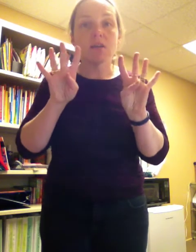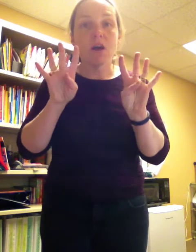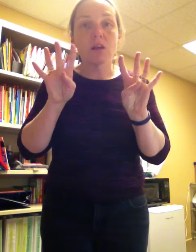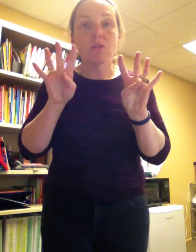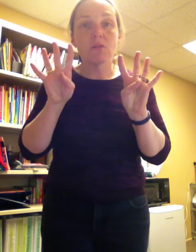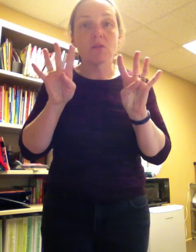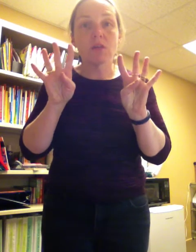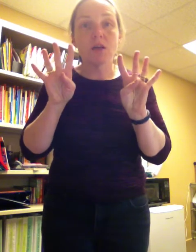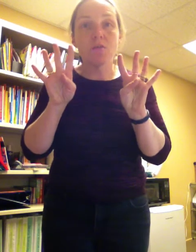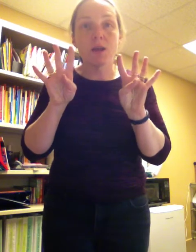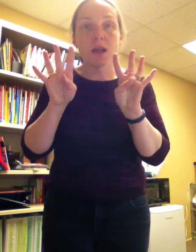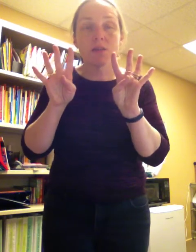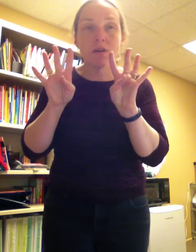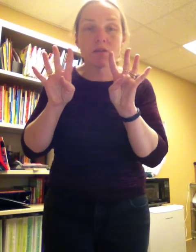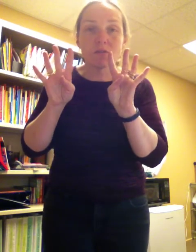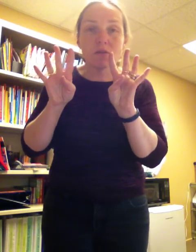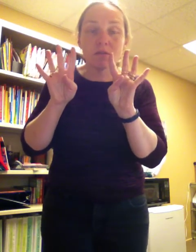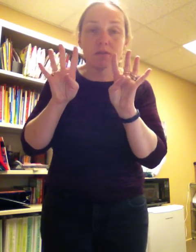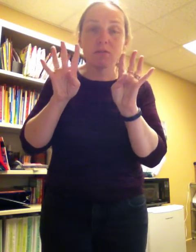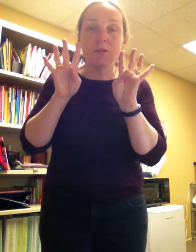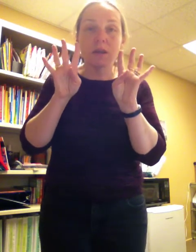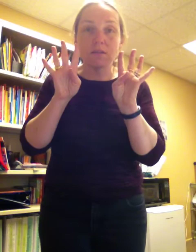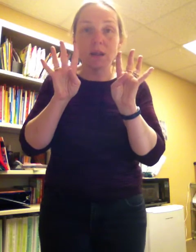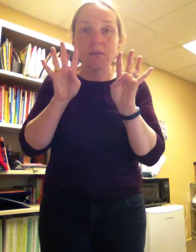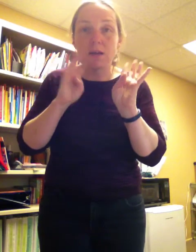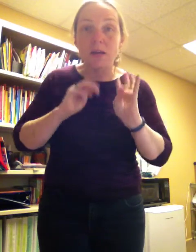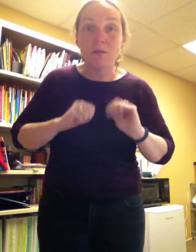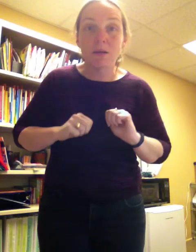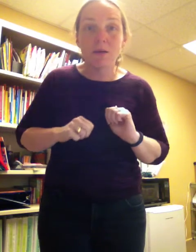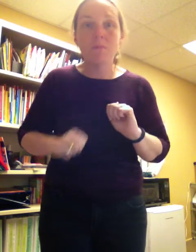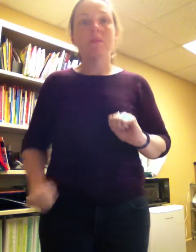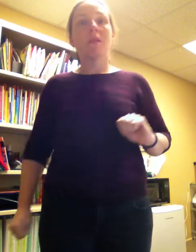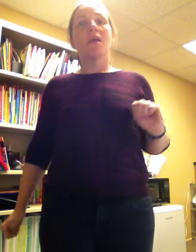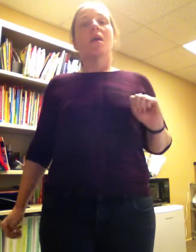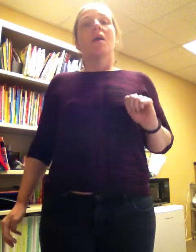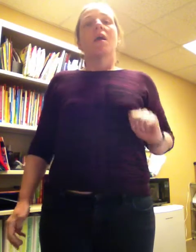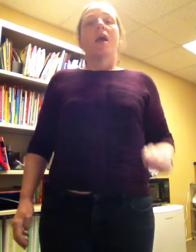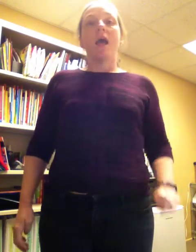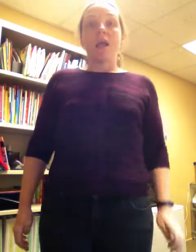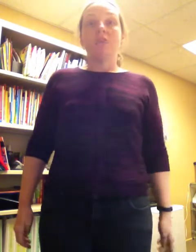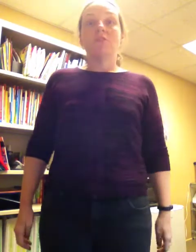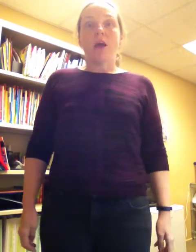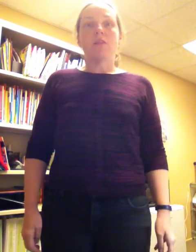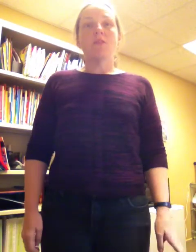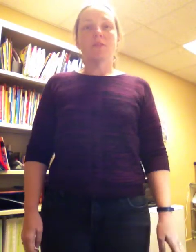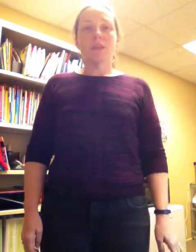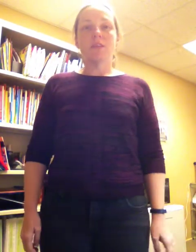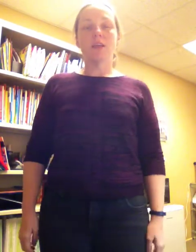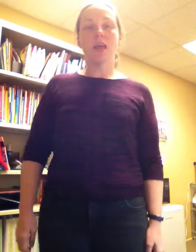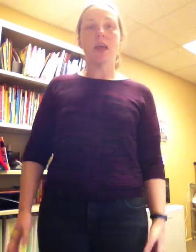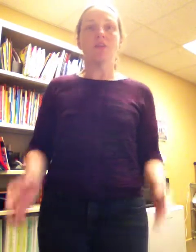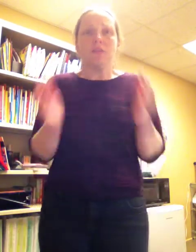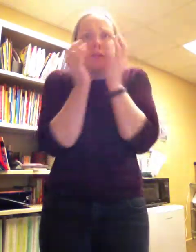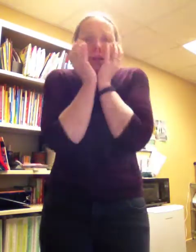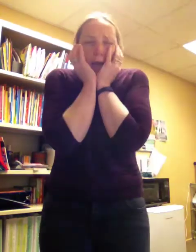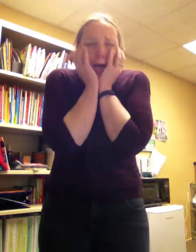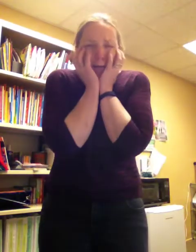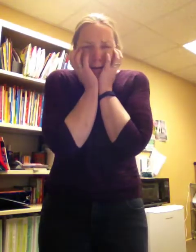dinosaurs. Are you ready? Eight dinosaurs. This could get scary. Here we go. Eight dinosaurs in the cage, the scariest